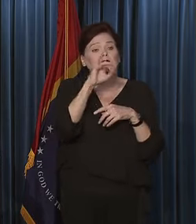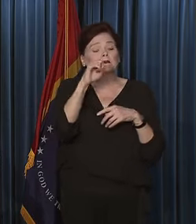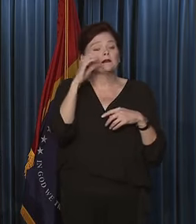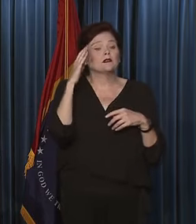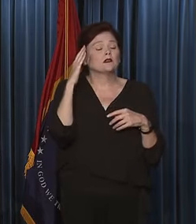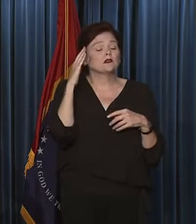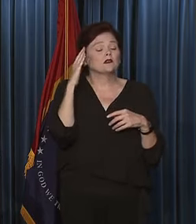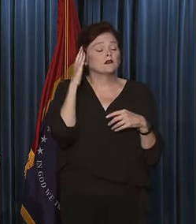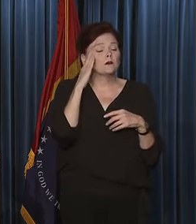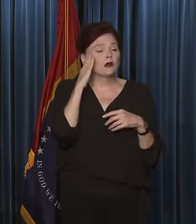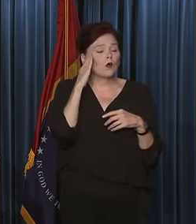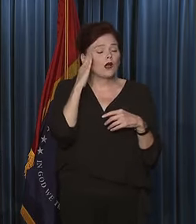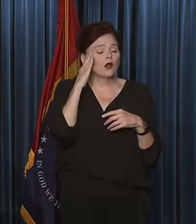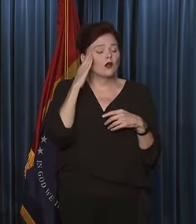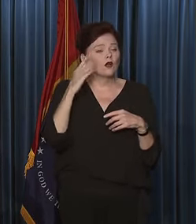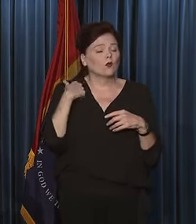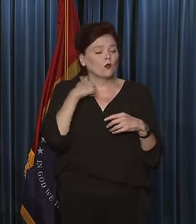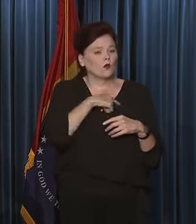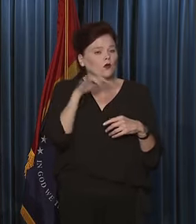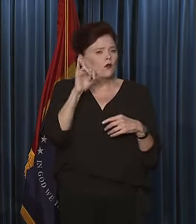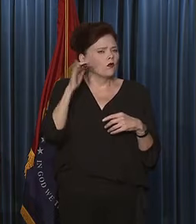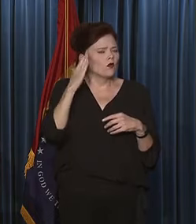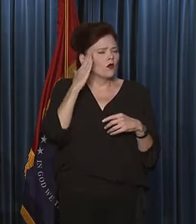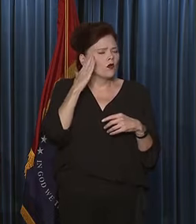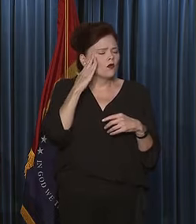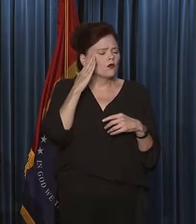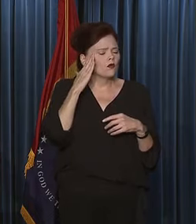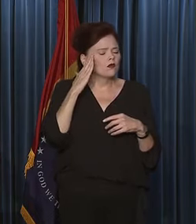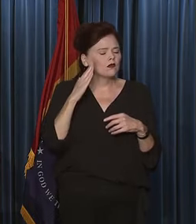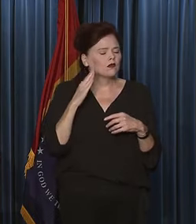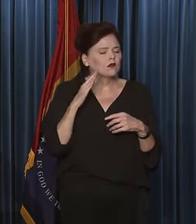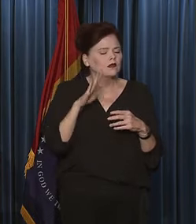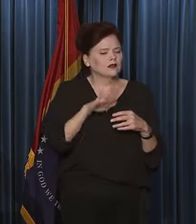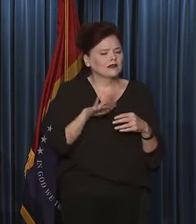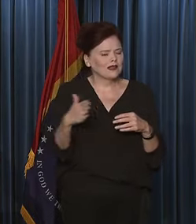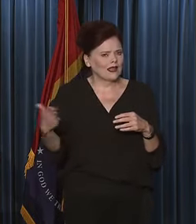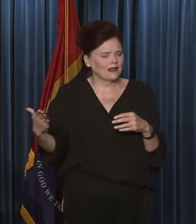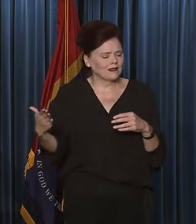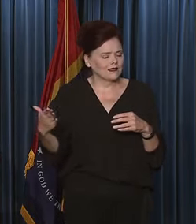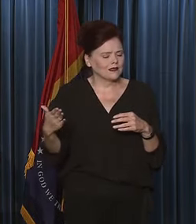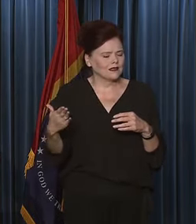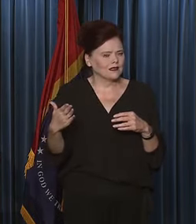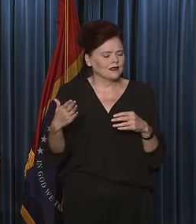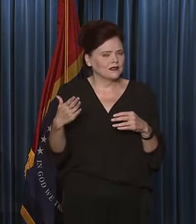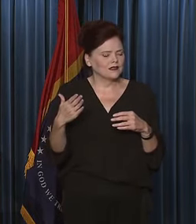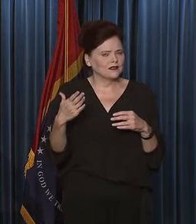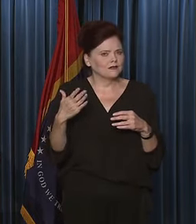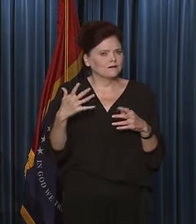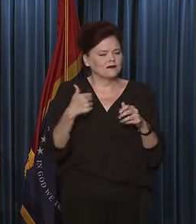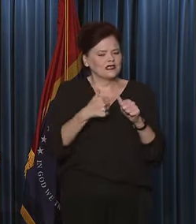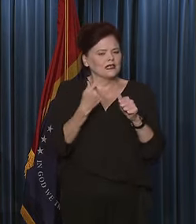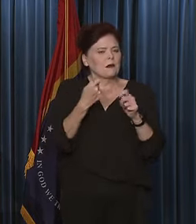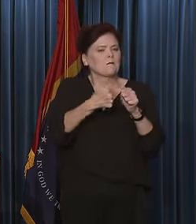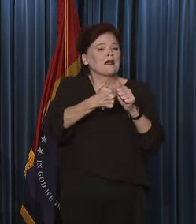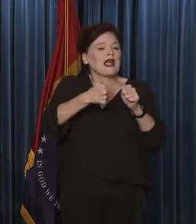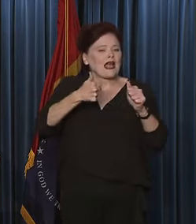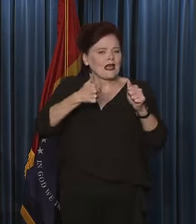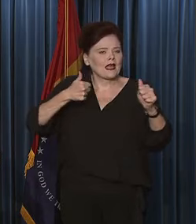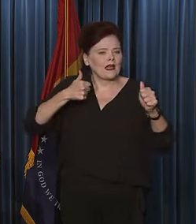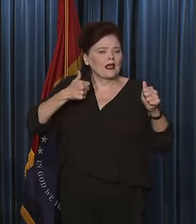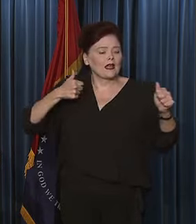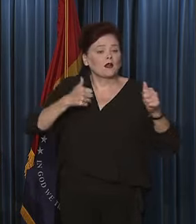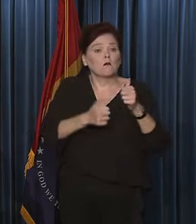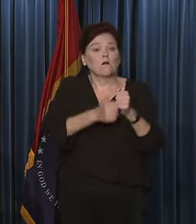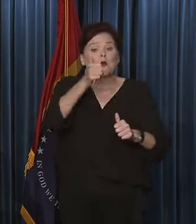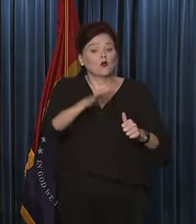be aware of this, we also know that deaths are a lagging indicator. We had our most